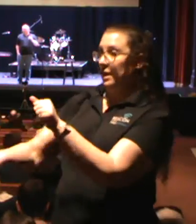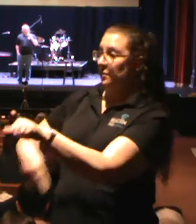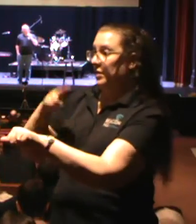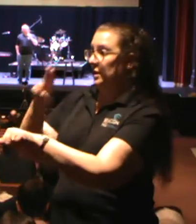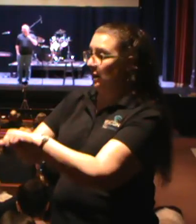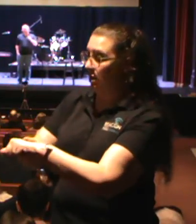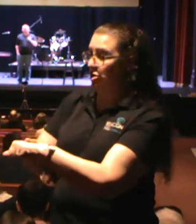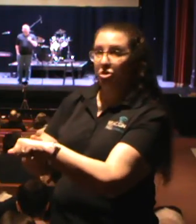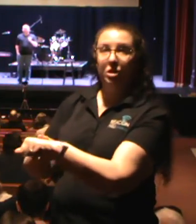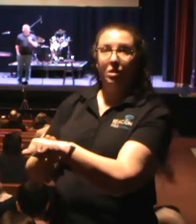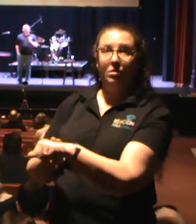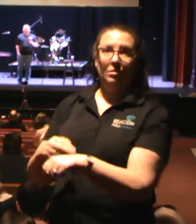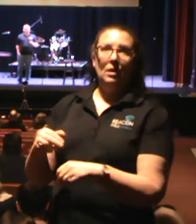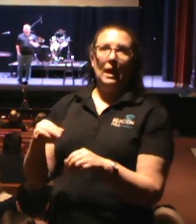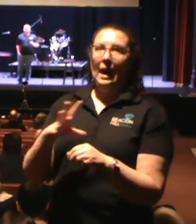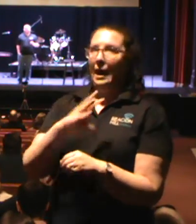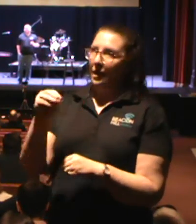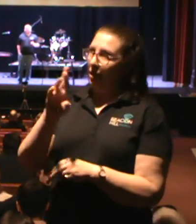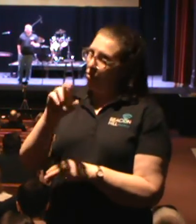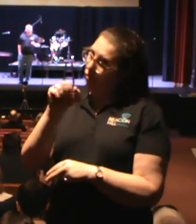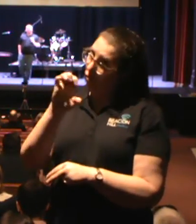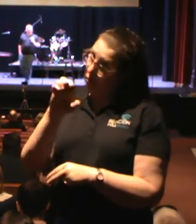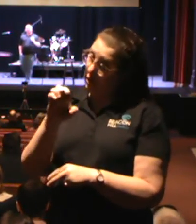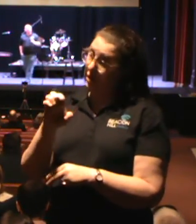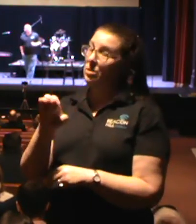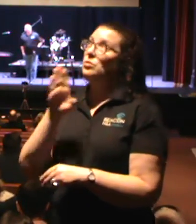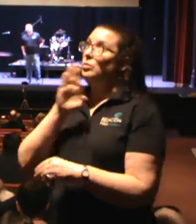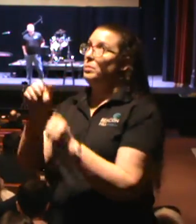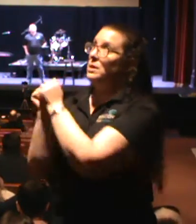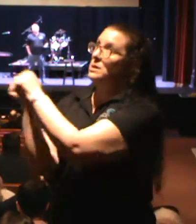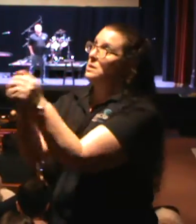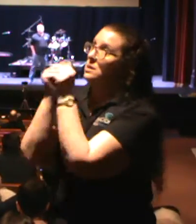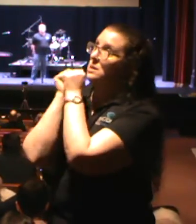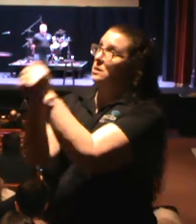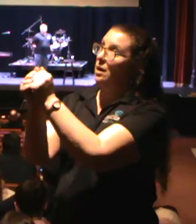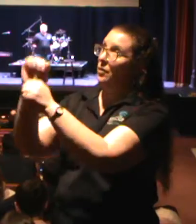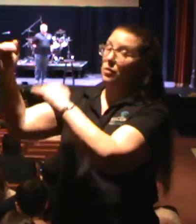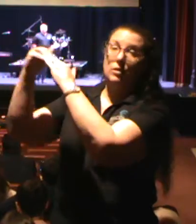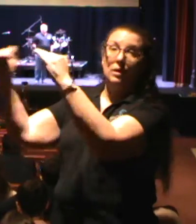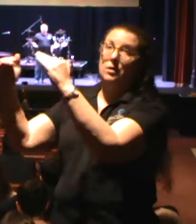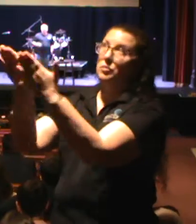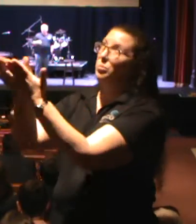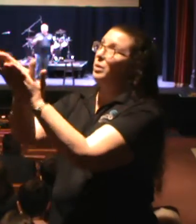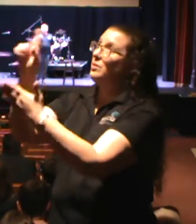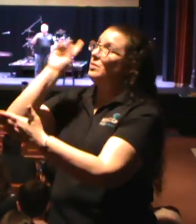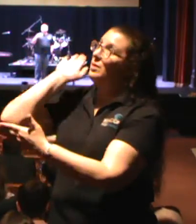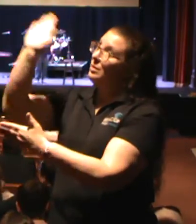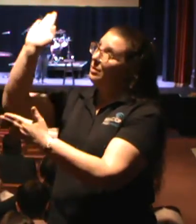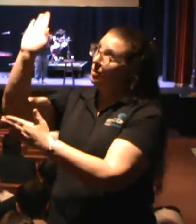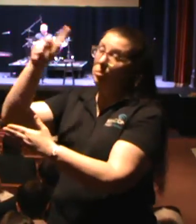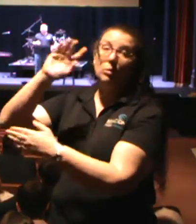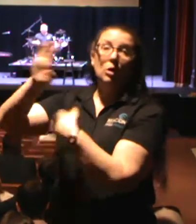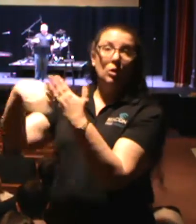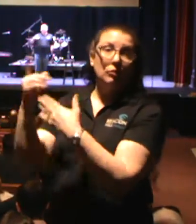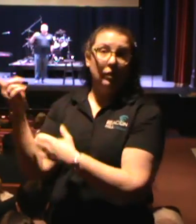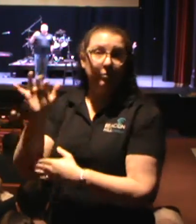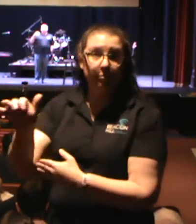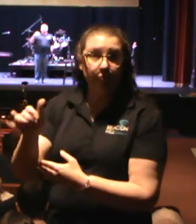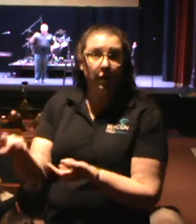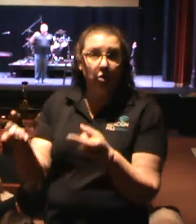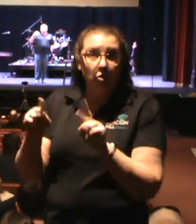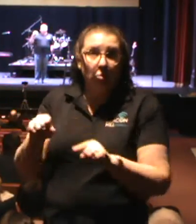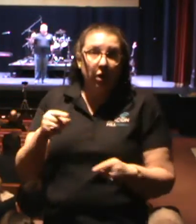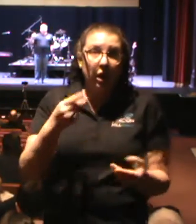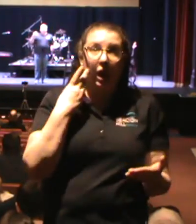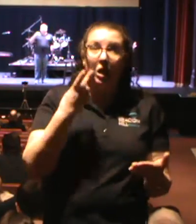And so, and I look forward to that day. So when I come to a passage like this, me being brought up in a